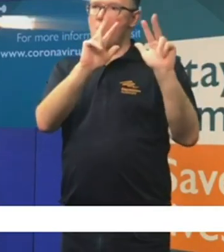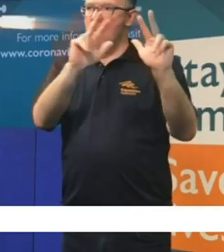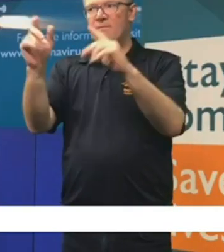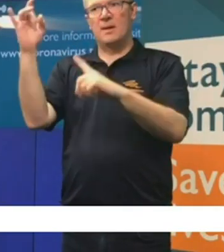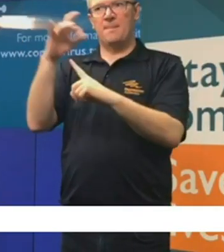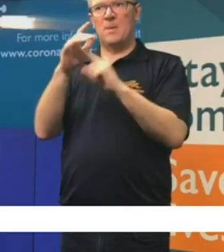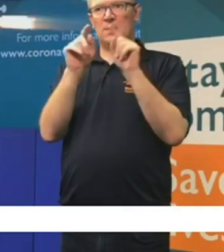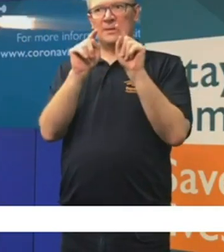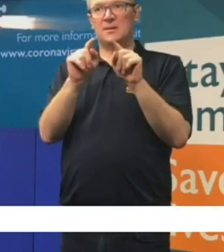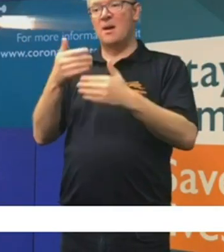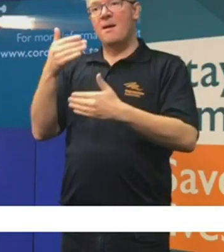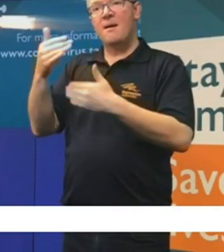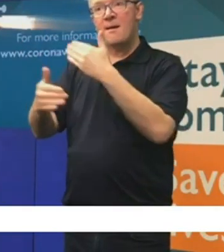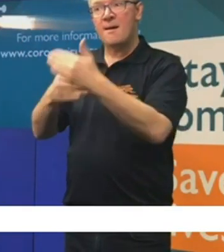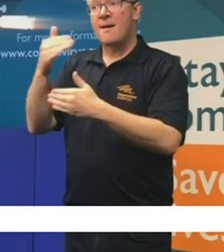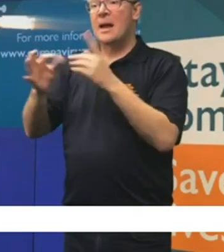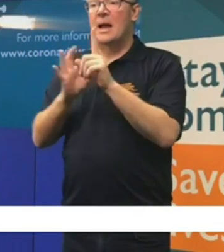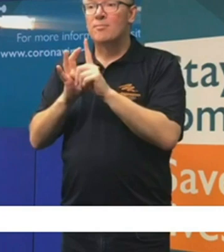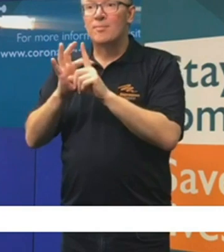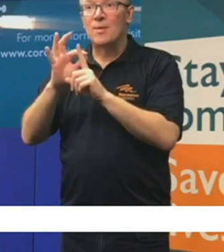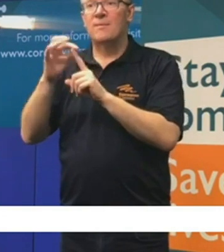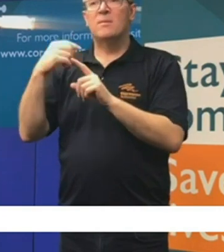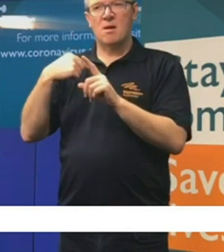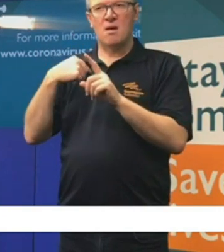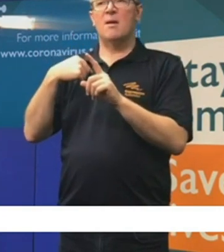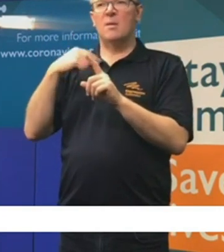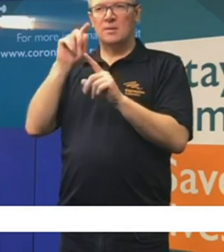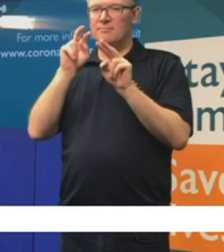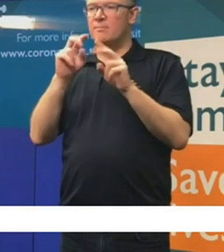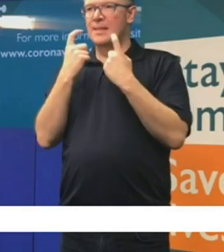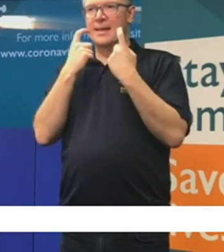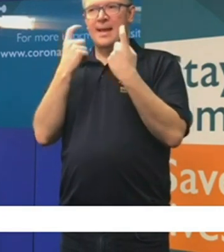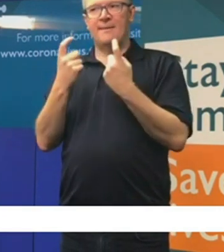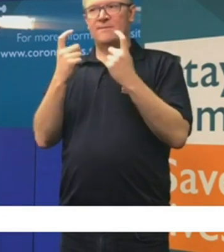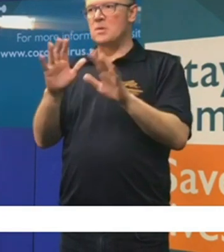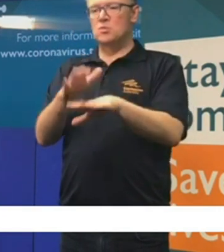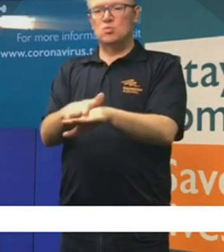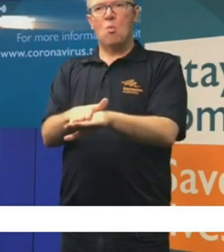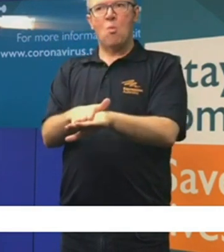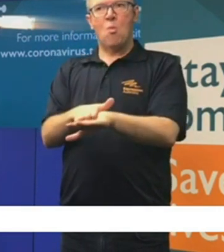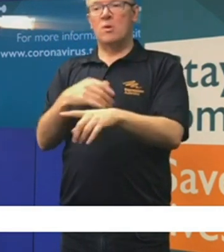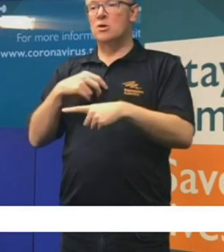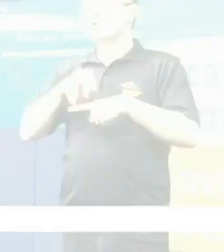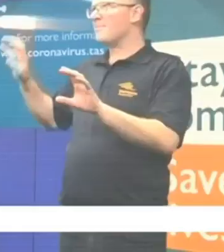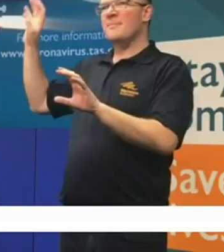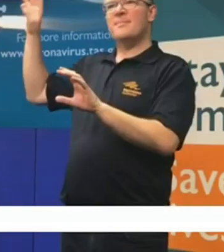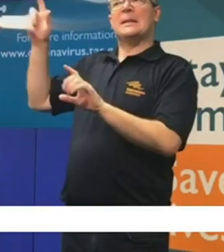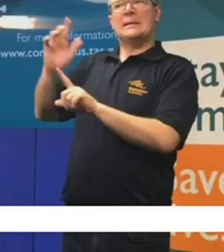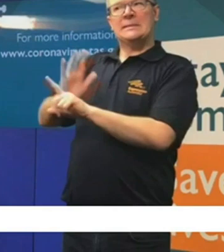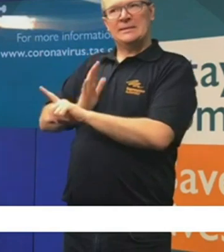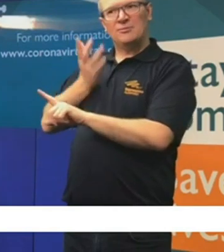come out of this I will make no apologies for having a glide path as opposed to some of the more